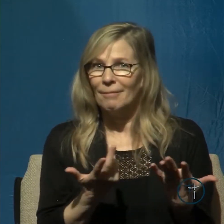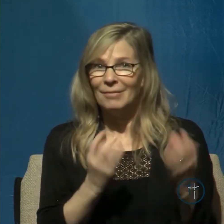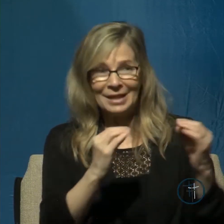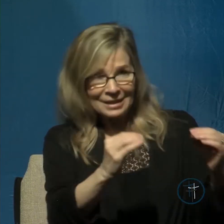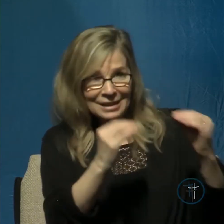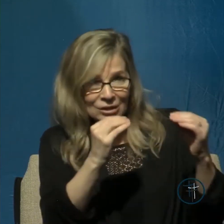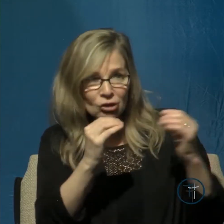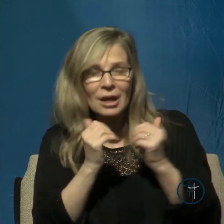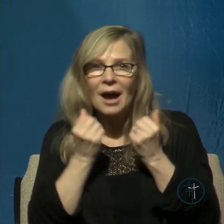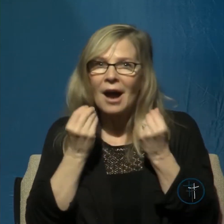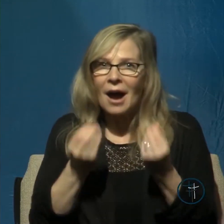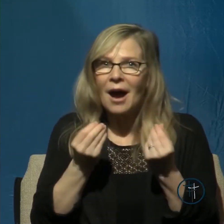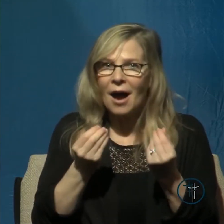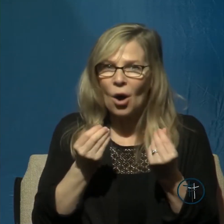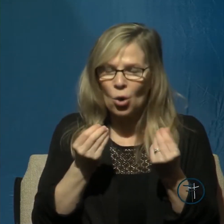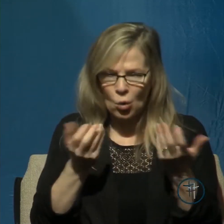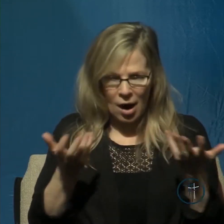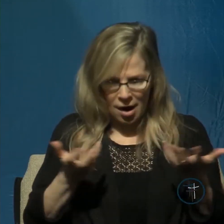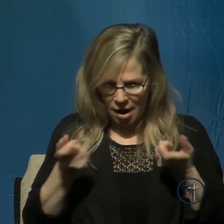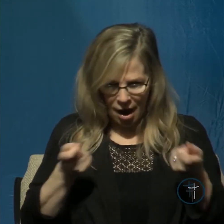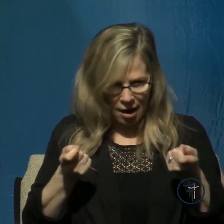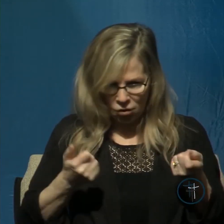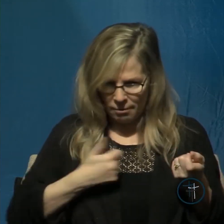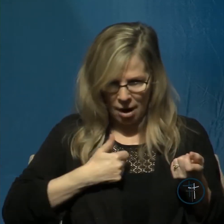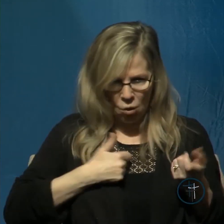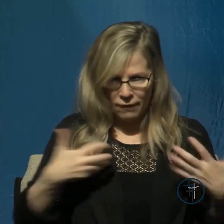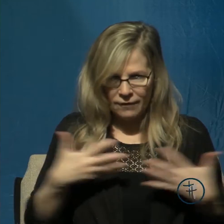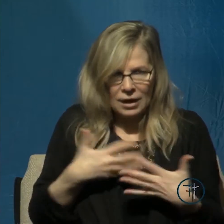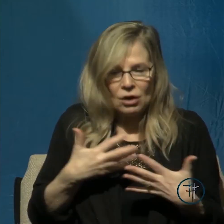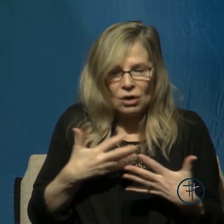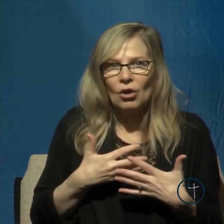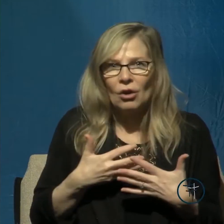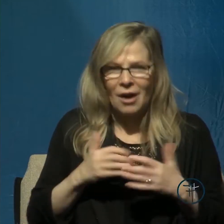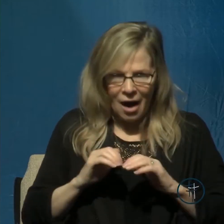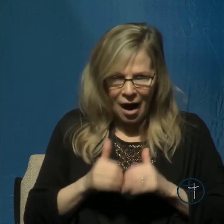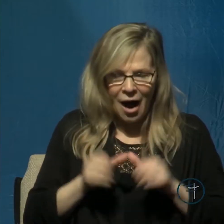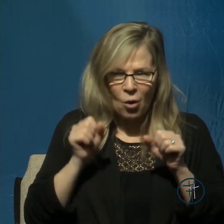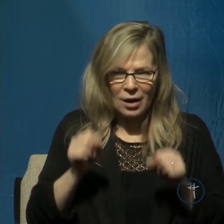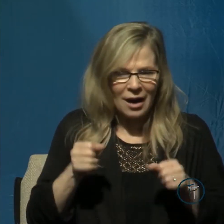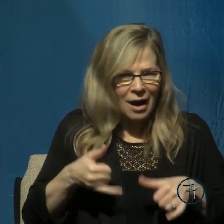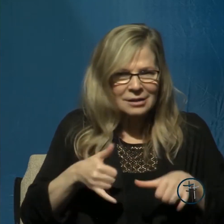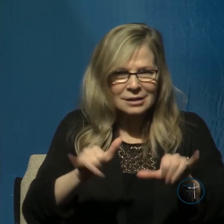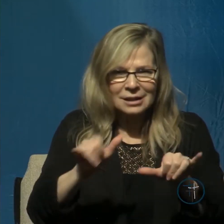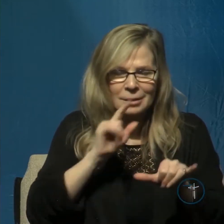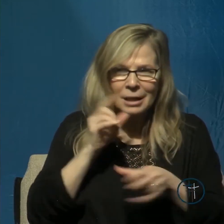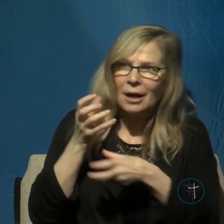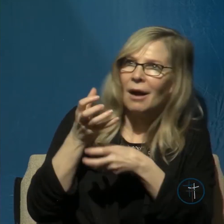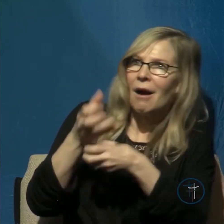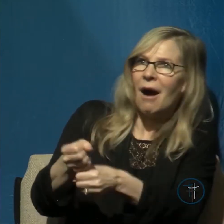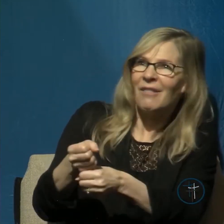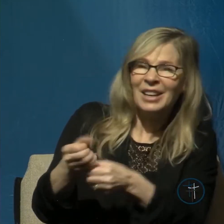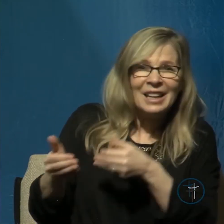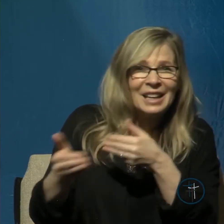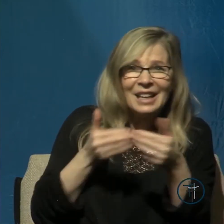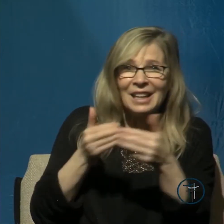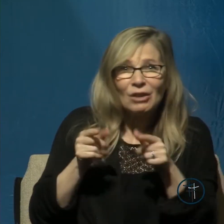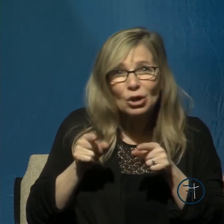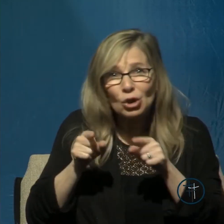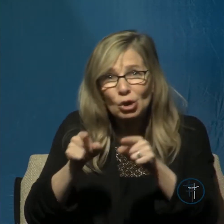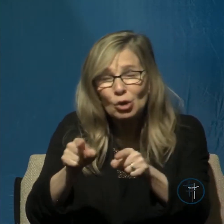deal with our own fears, how to be confident in the Lord during the most severe and difficult